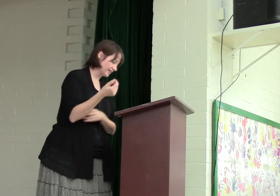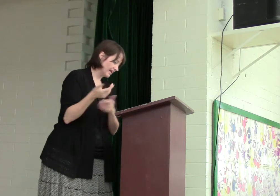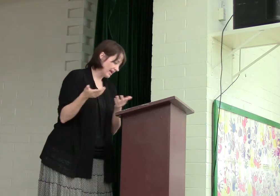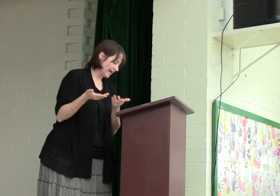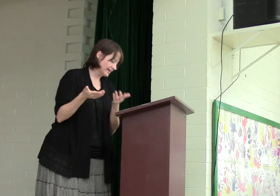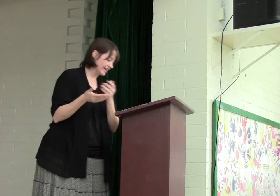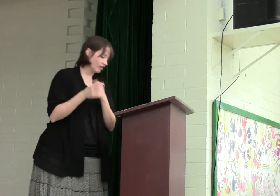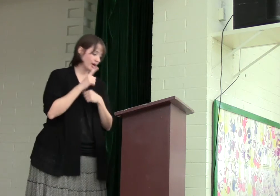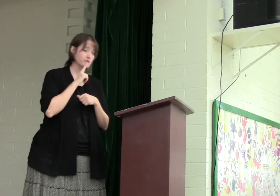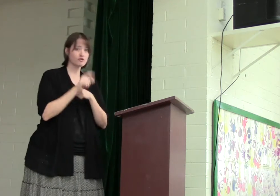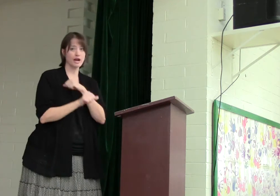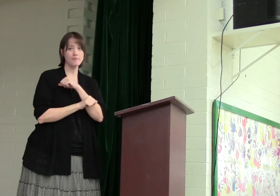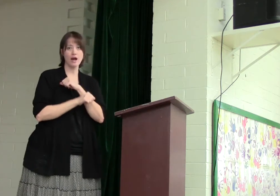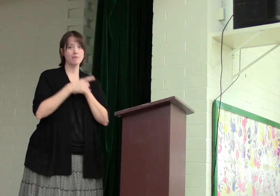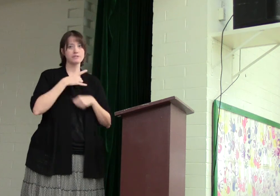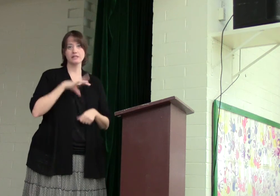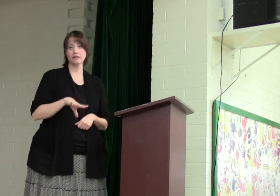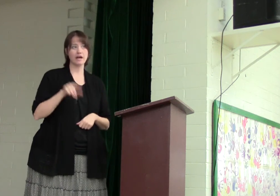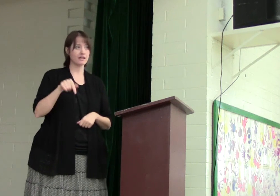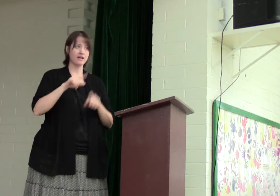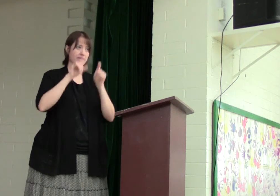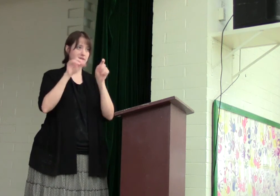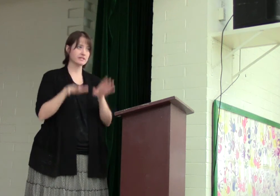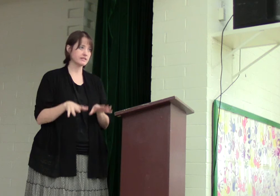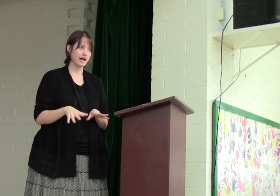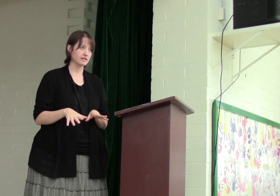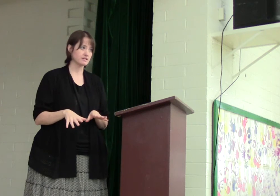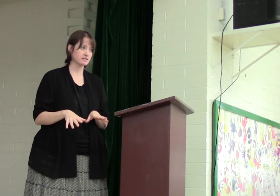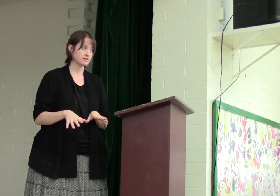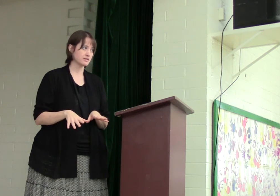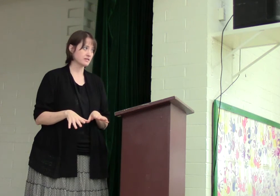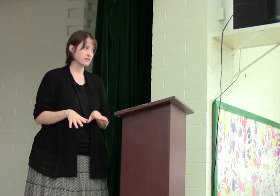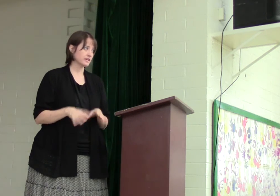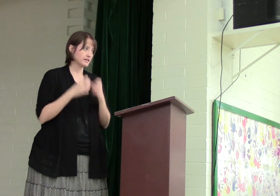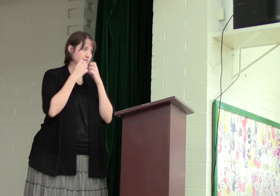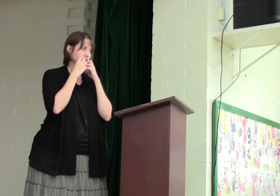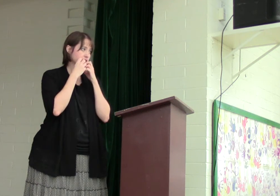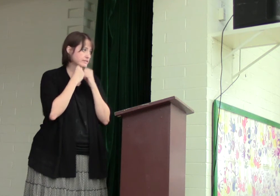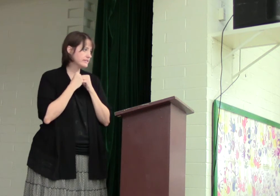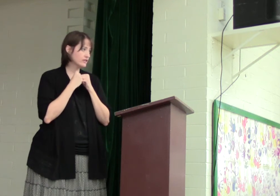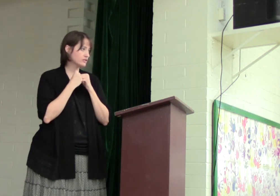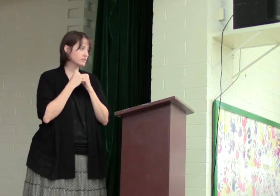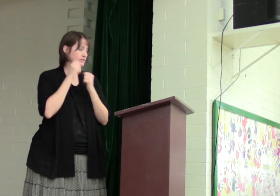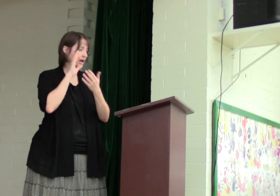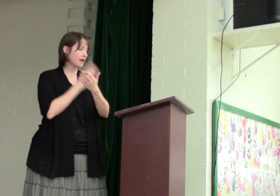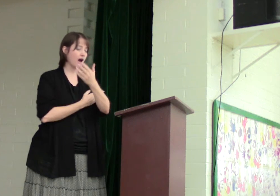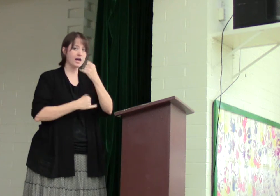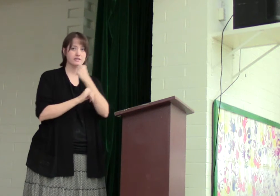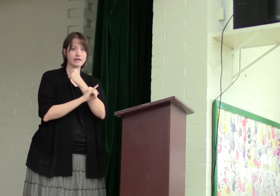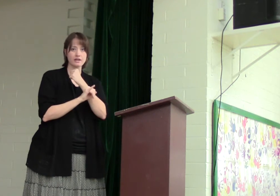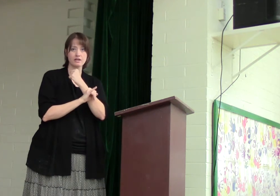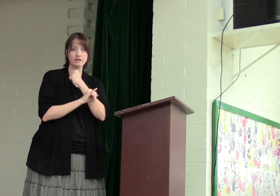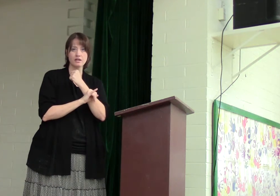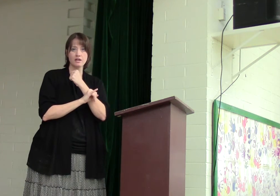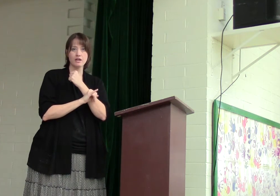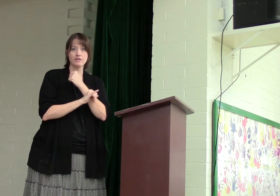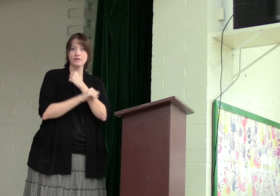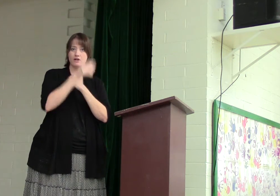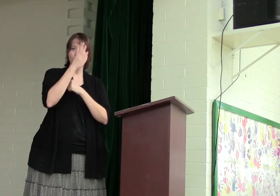And here, I'm sure Abraham didn't like this test. His dear son Isaac, that God